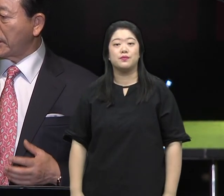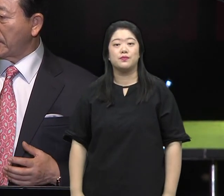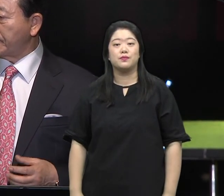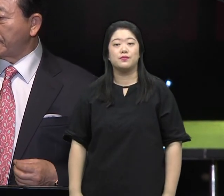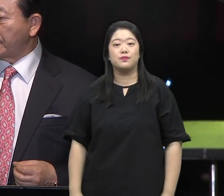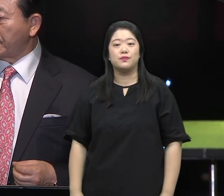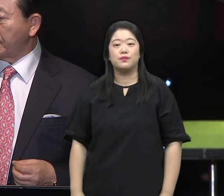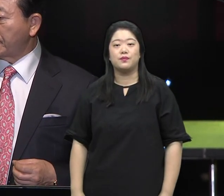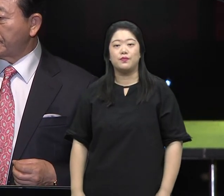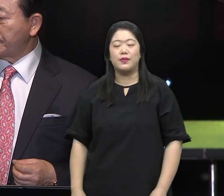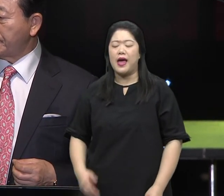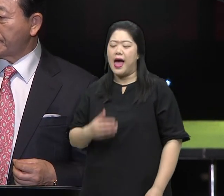And many answers came.